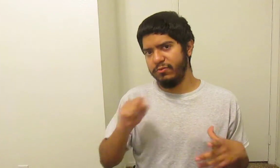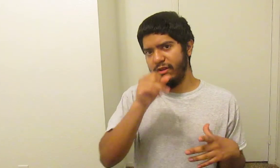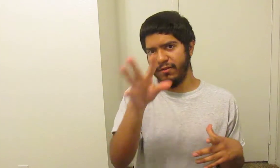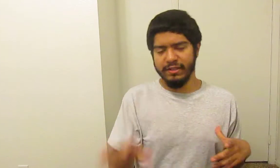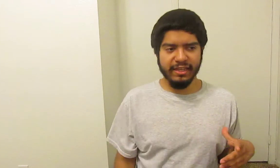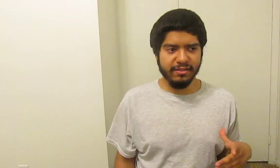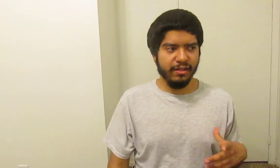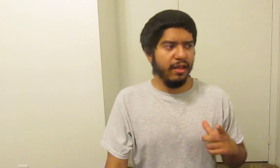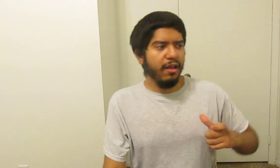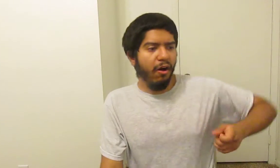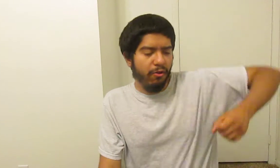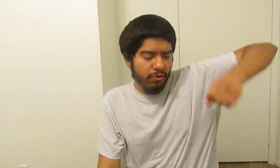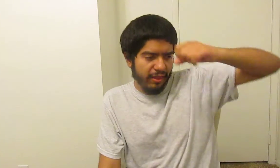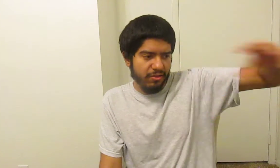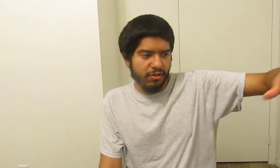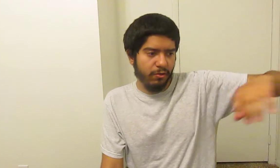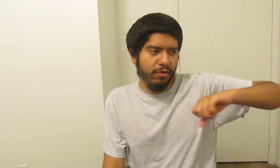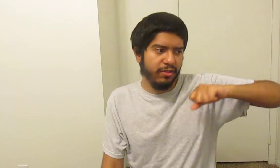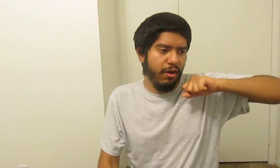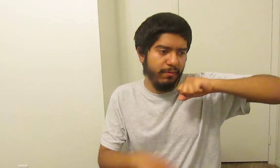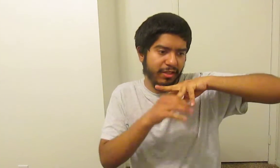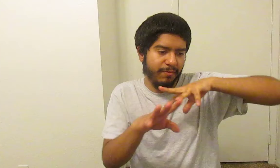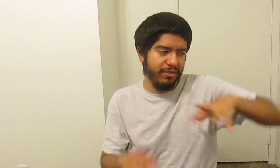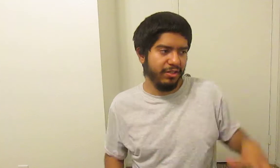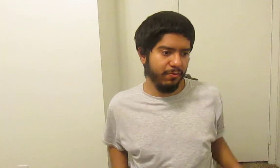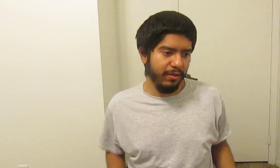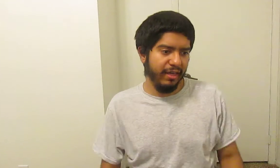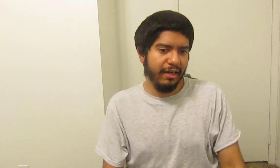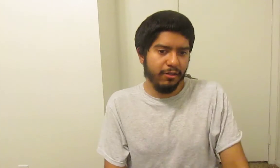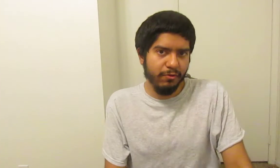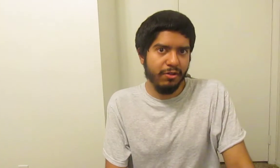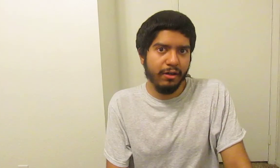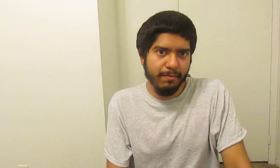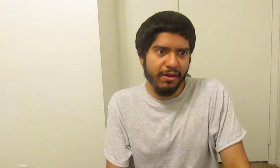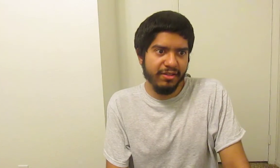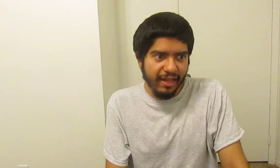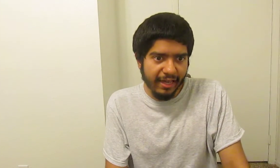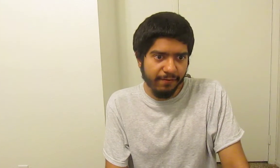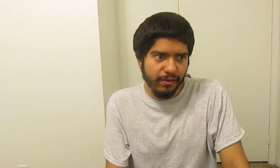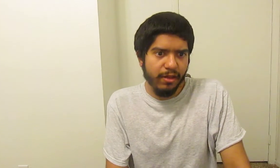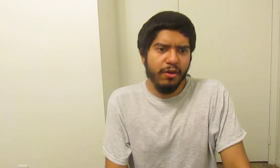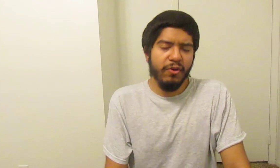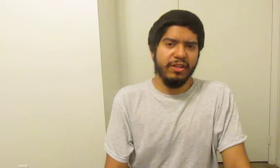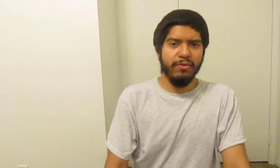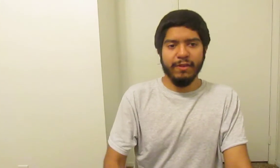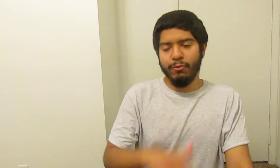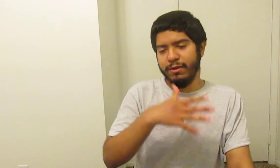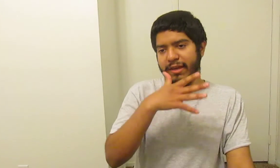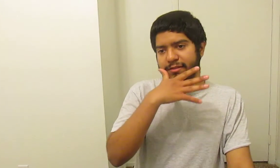it's relatively decent. Although, at the start, there was some obvious exposition when the main character was talking about his life, which I believe it would have made